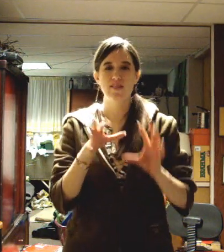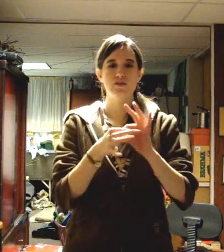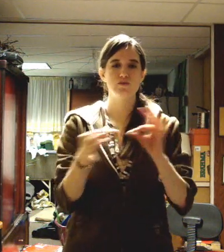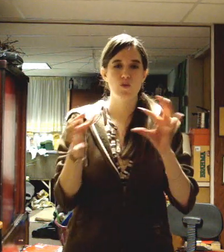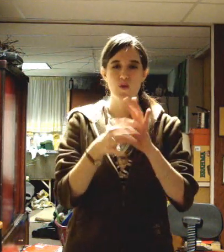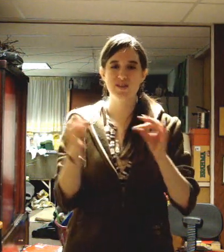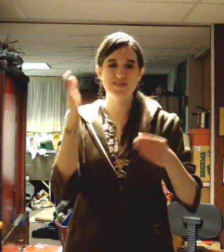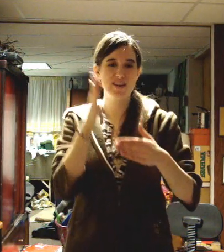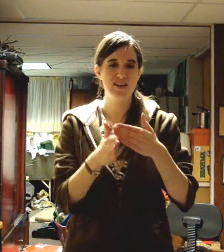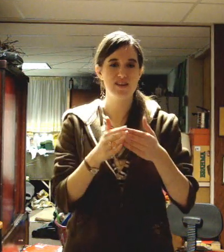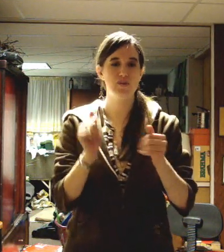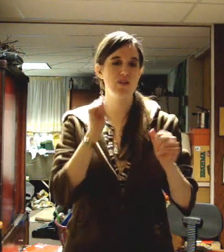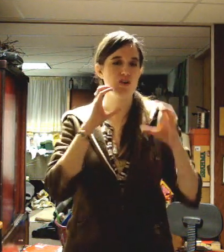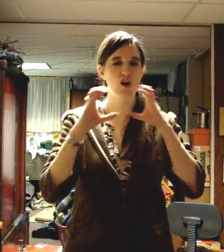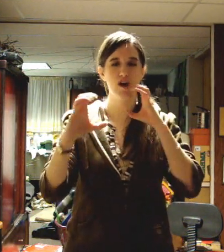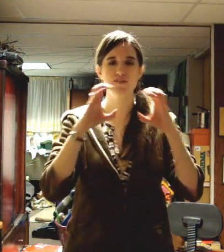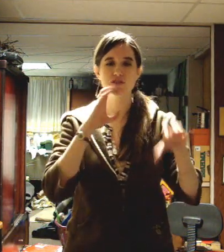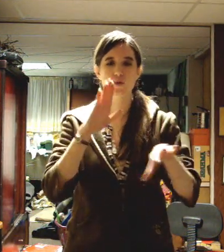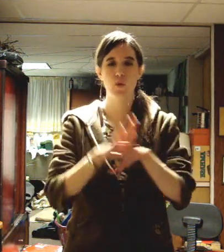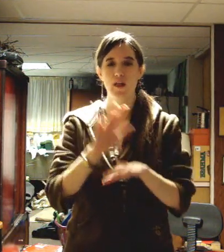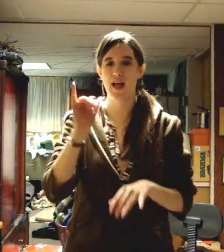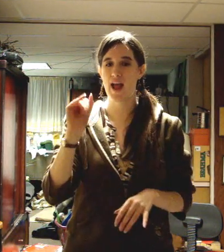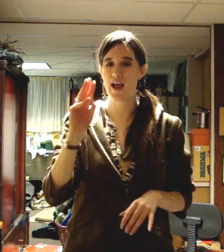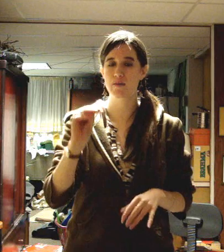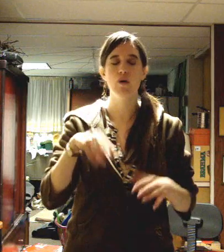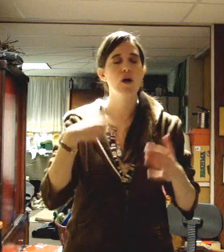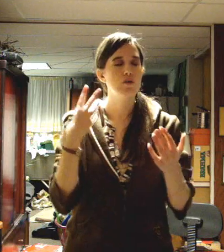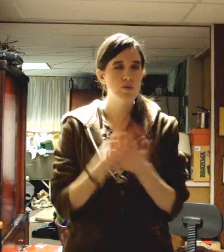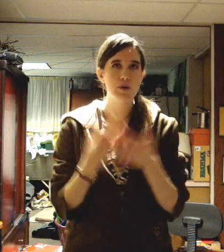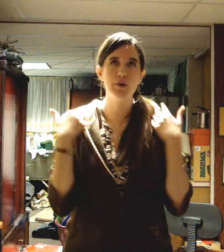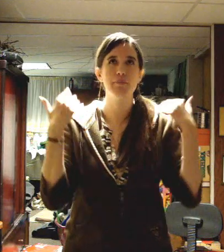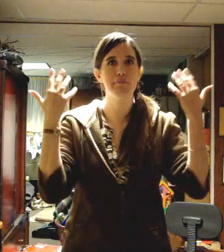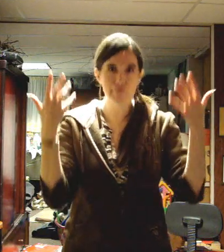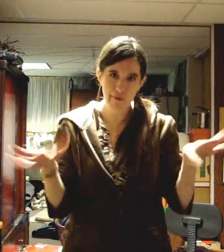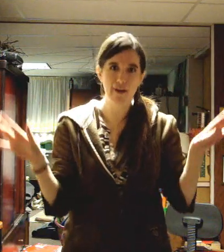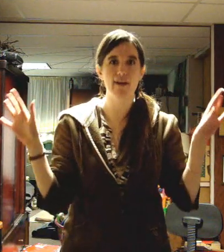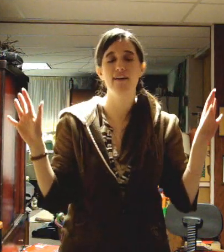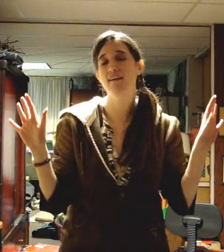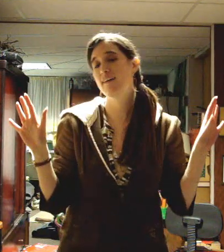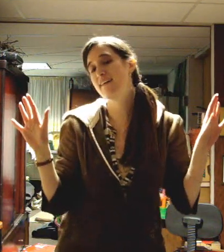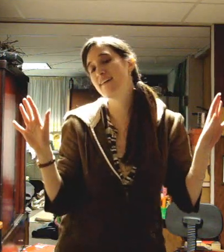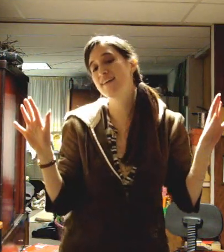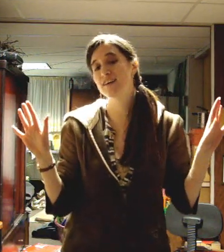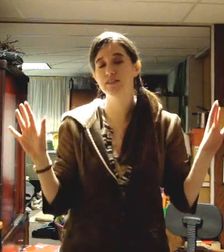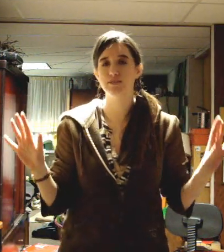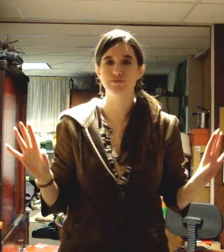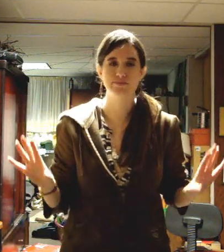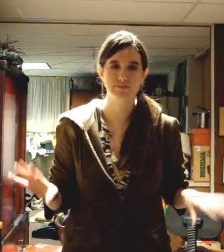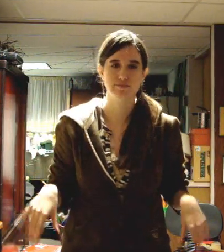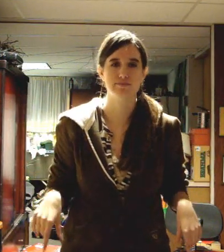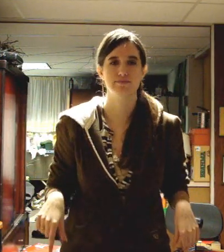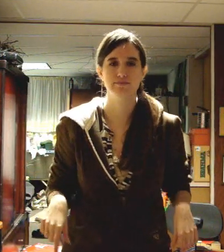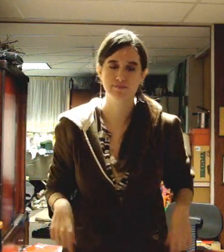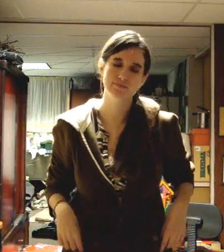So this is where the story ends A conversation and I am Well, I'm done